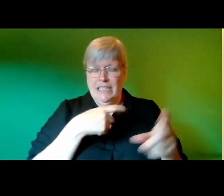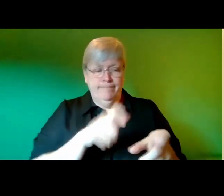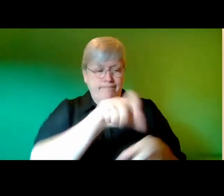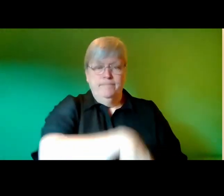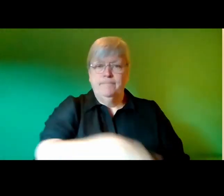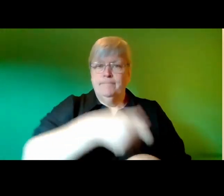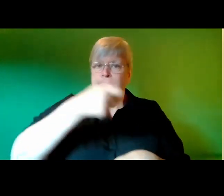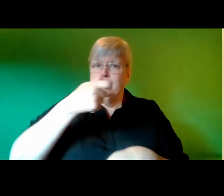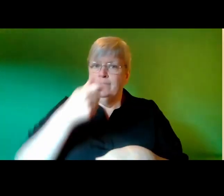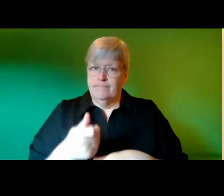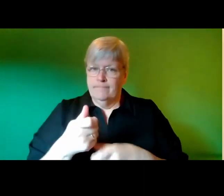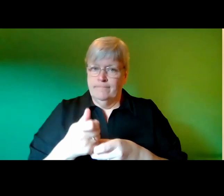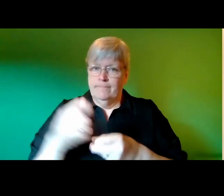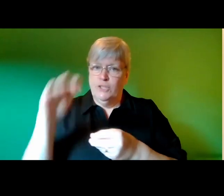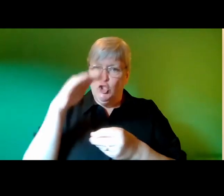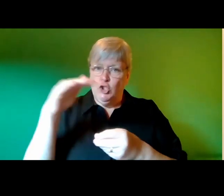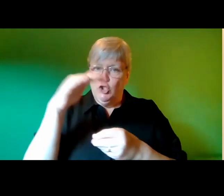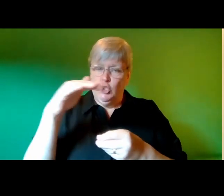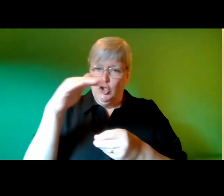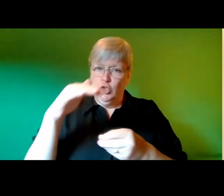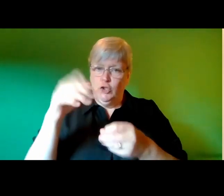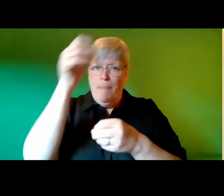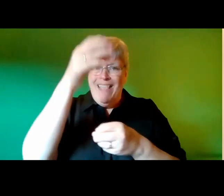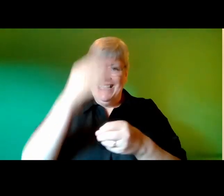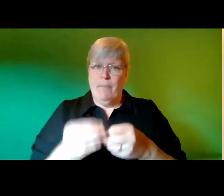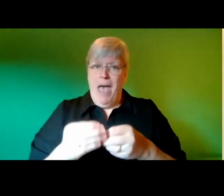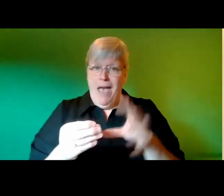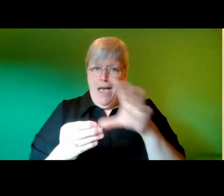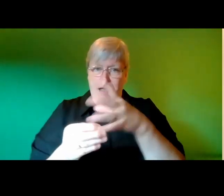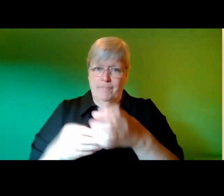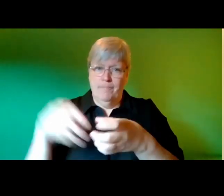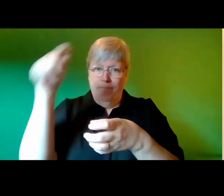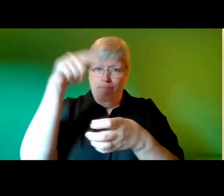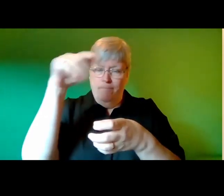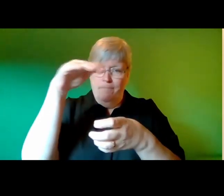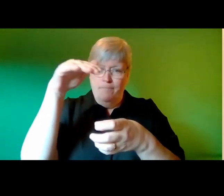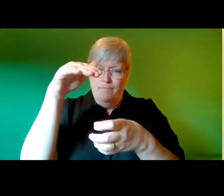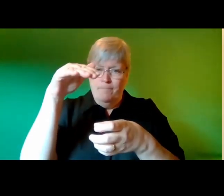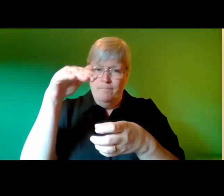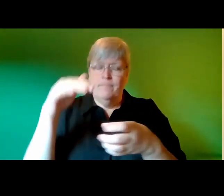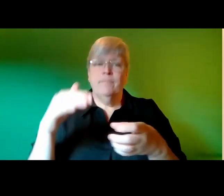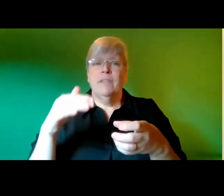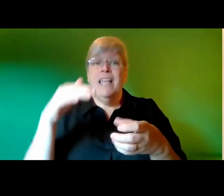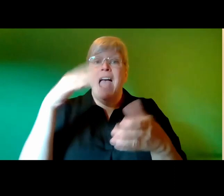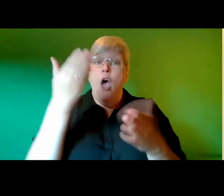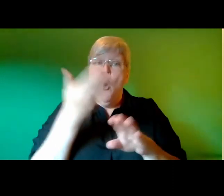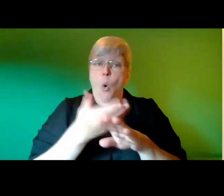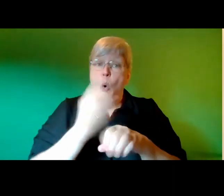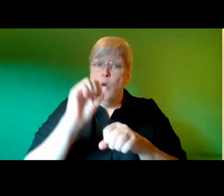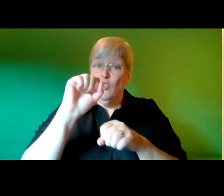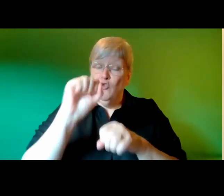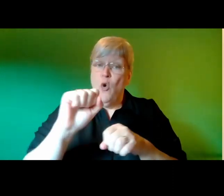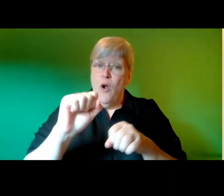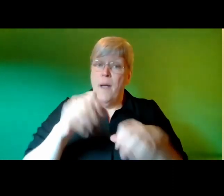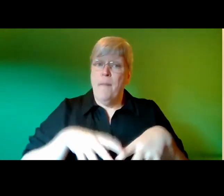the ultrasound scanner covering its end with a transparent bag which i'll put which i'll then put on your pelvis it might